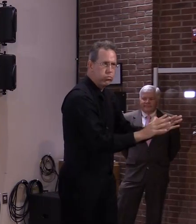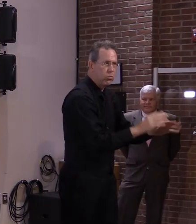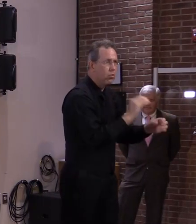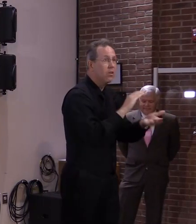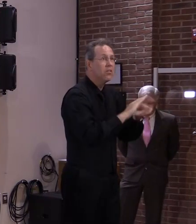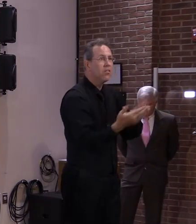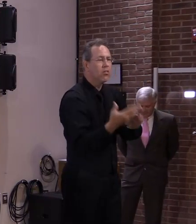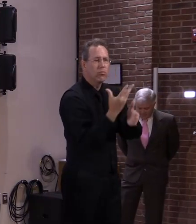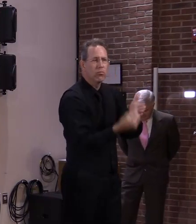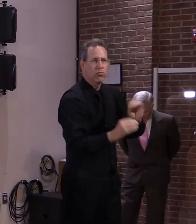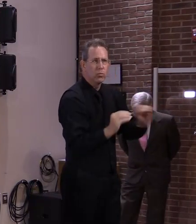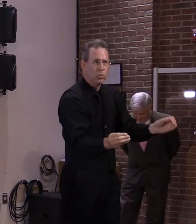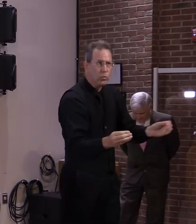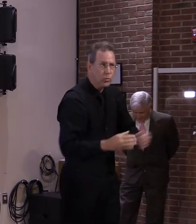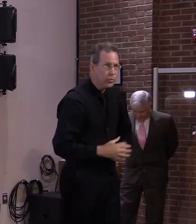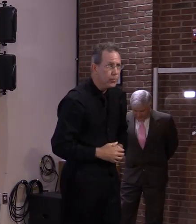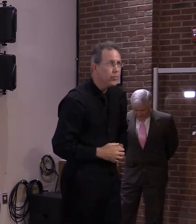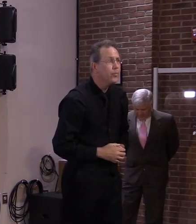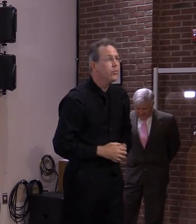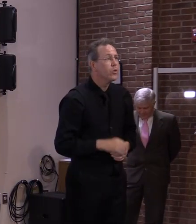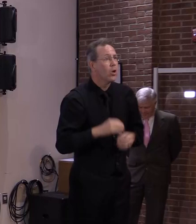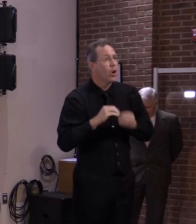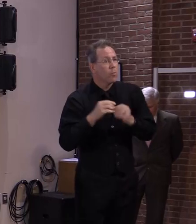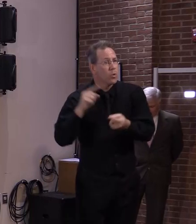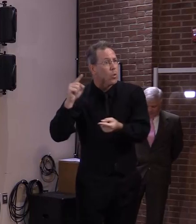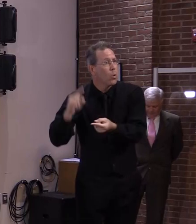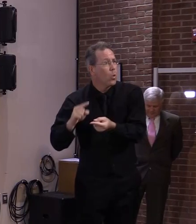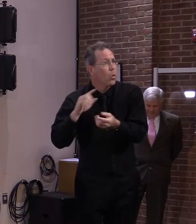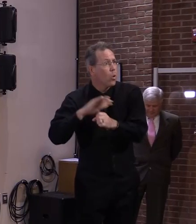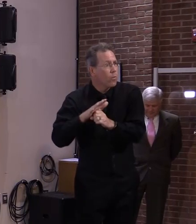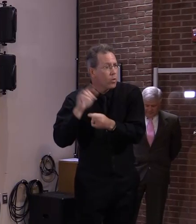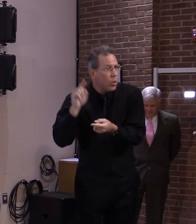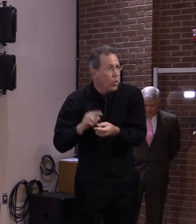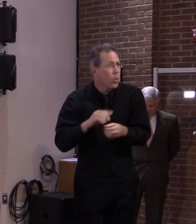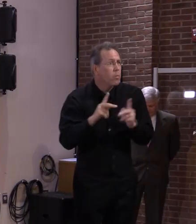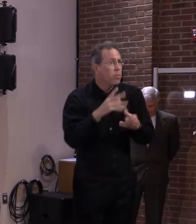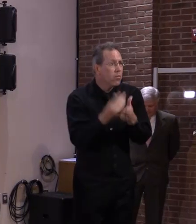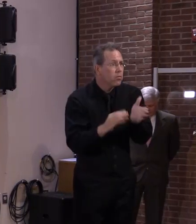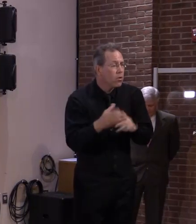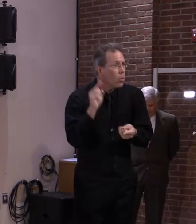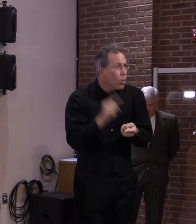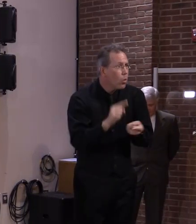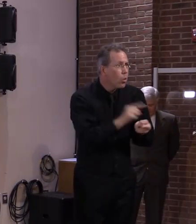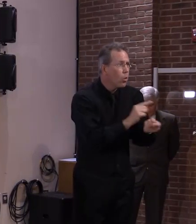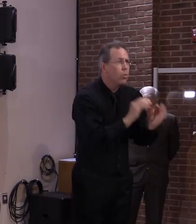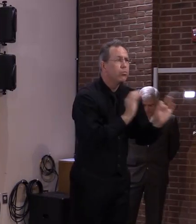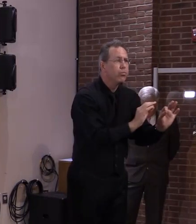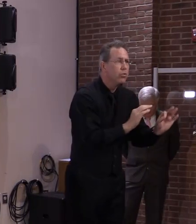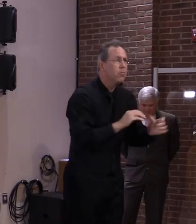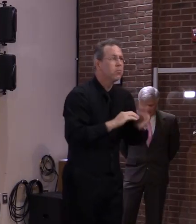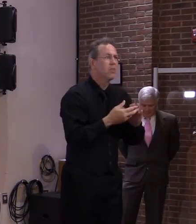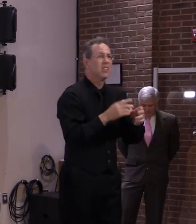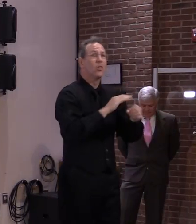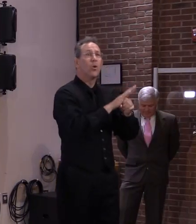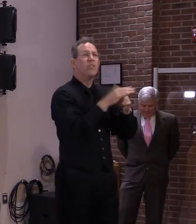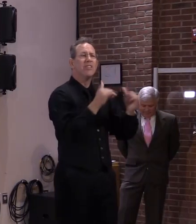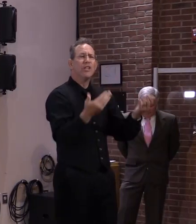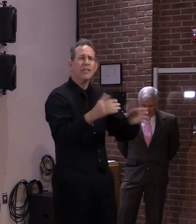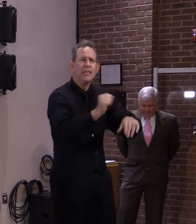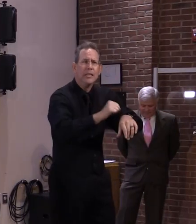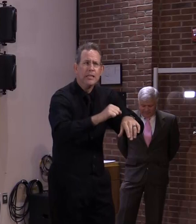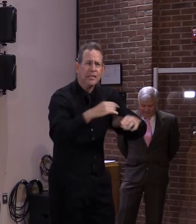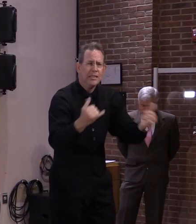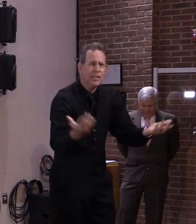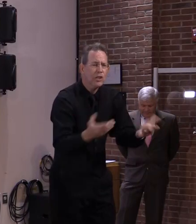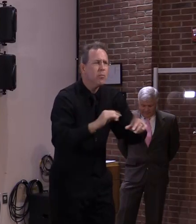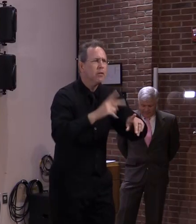rates aren't the same as zero. This remains an active and innovative virus, and we all must take the actions needed to stop